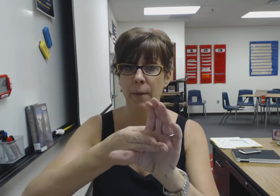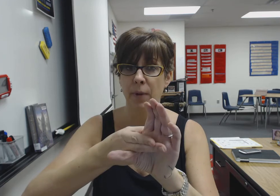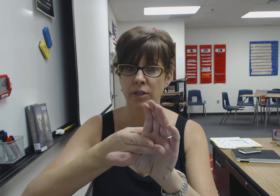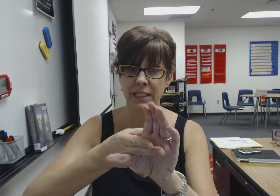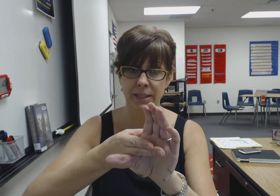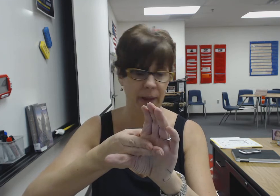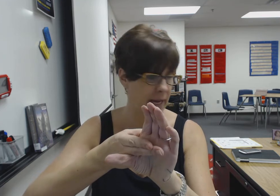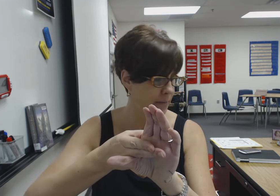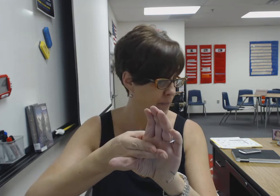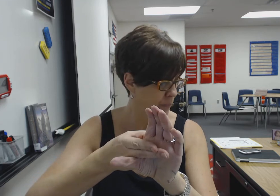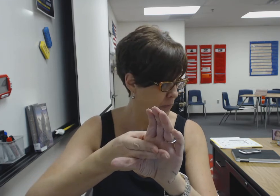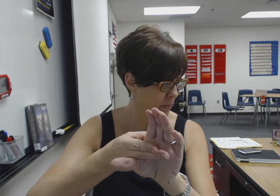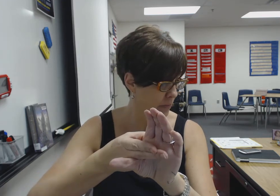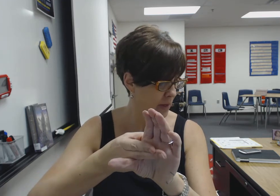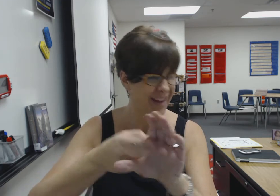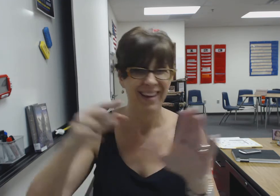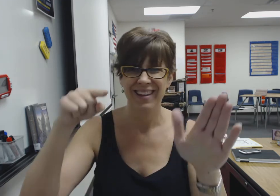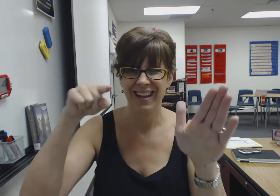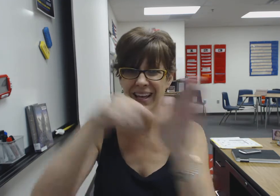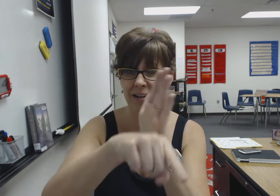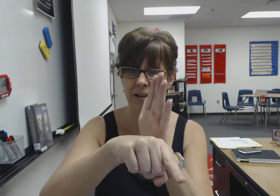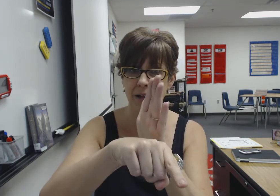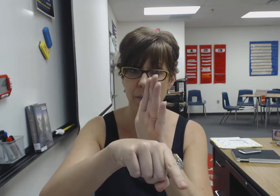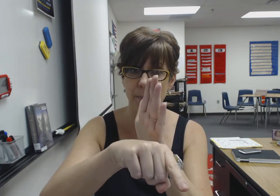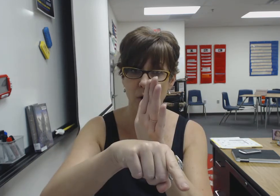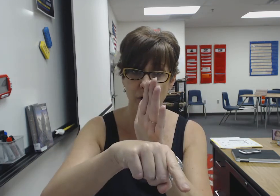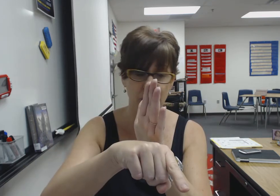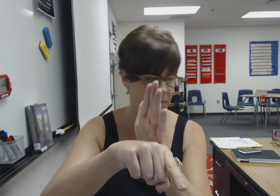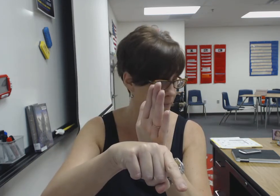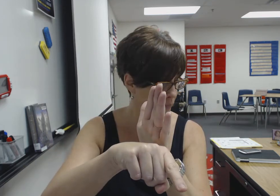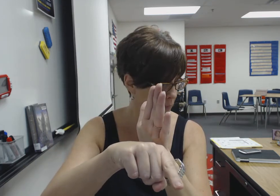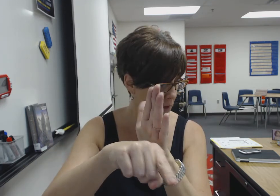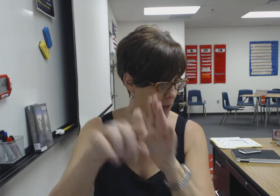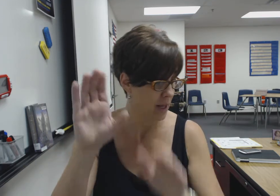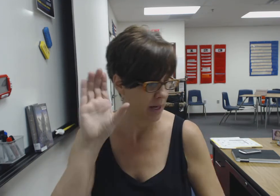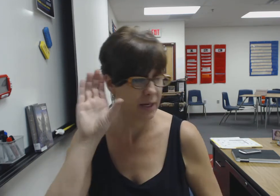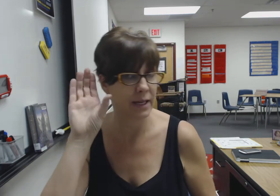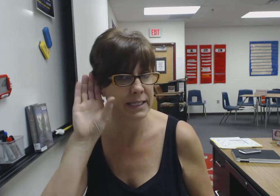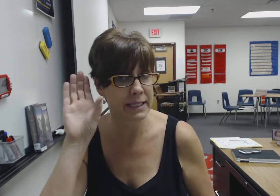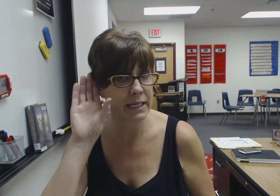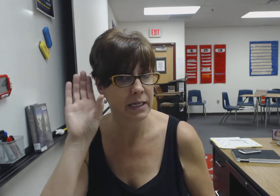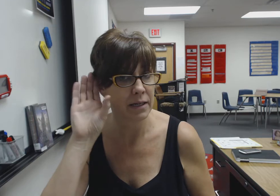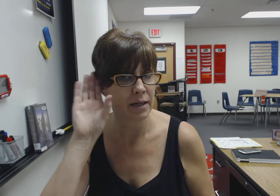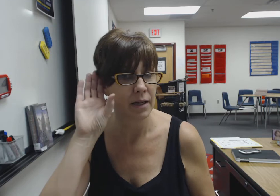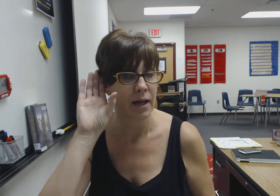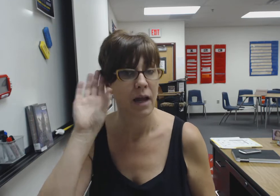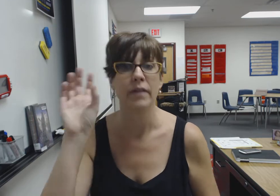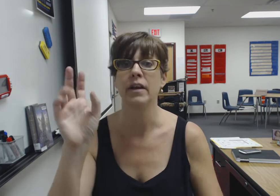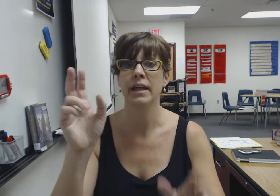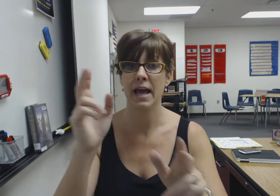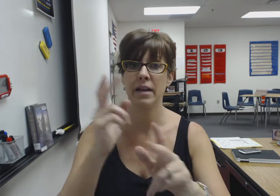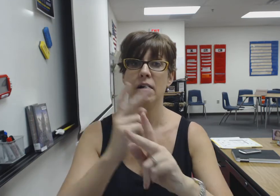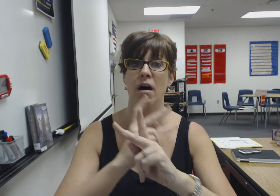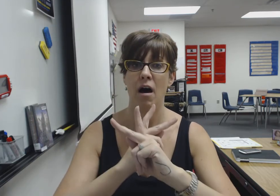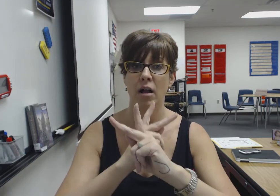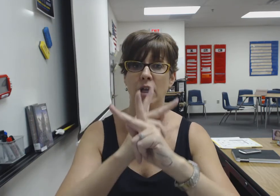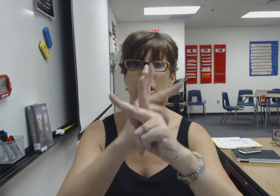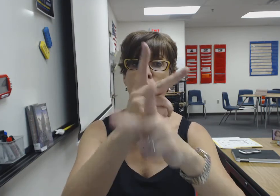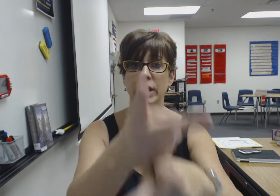participate kill murder listen and then again I'll loan